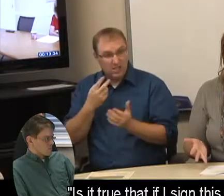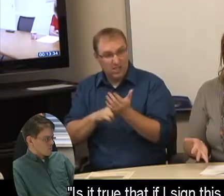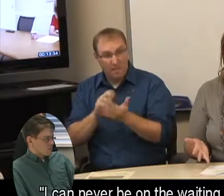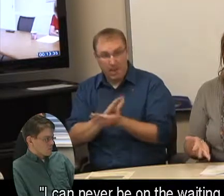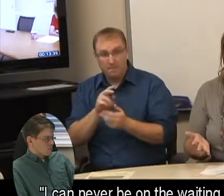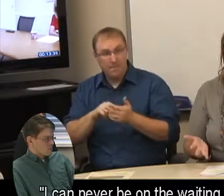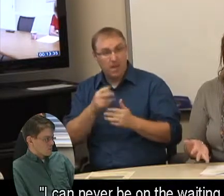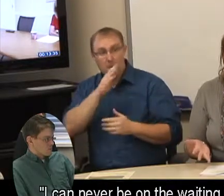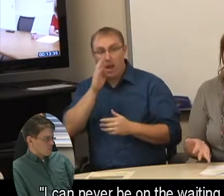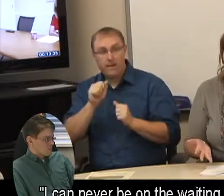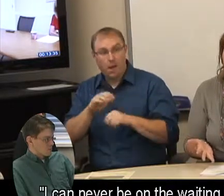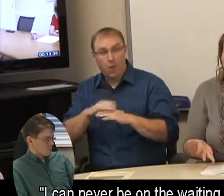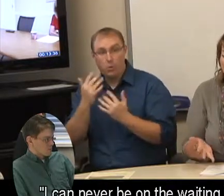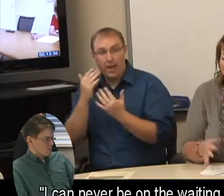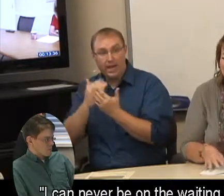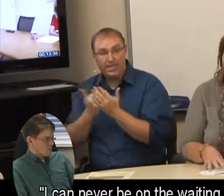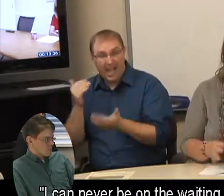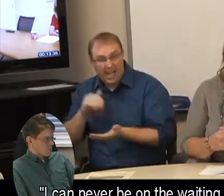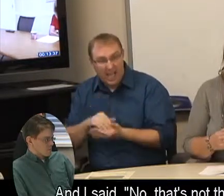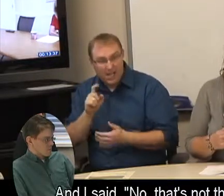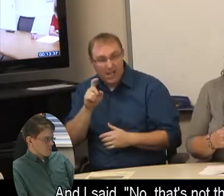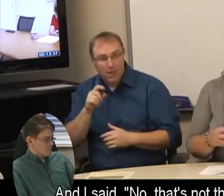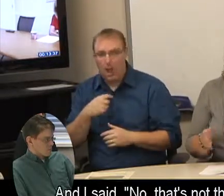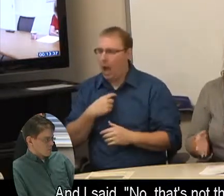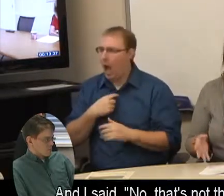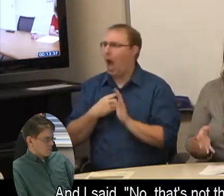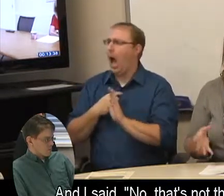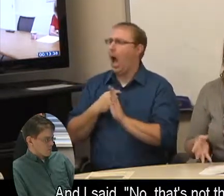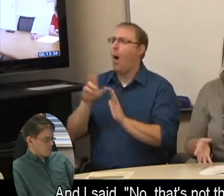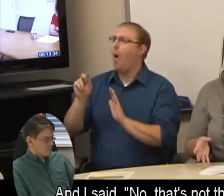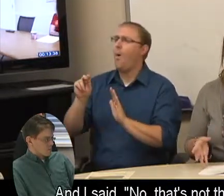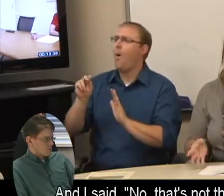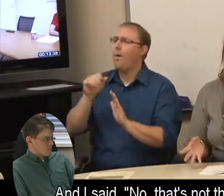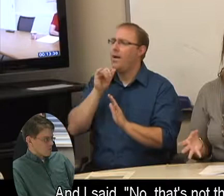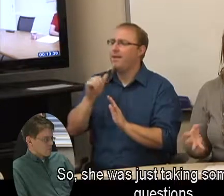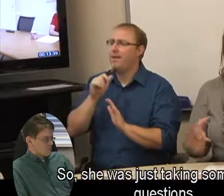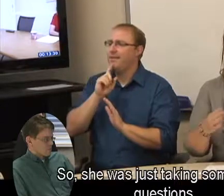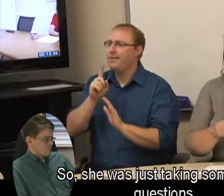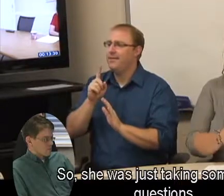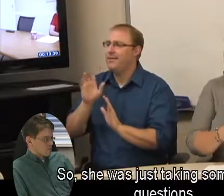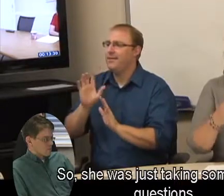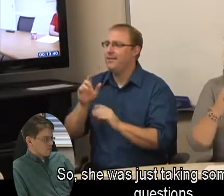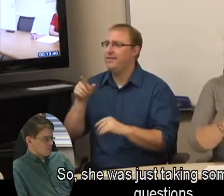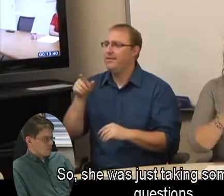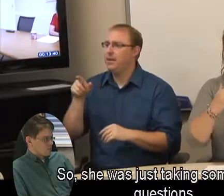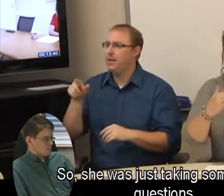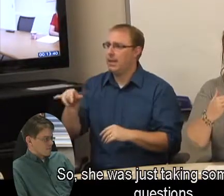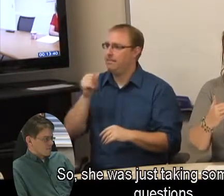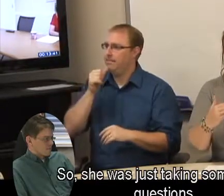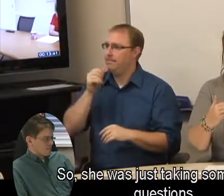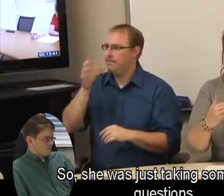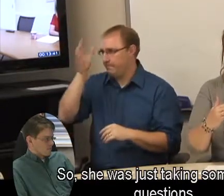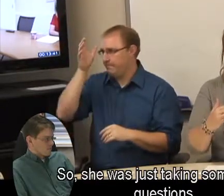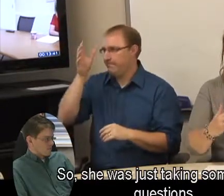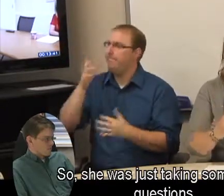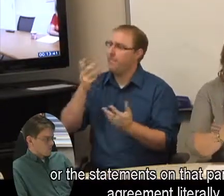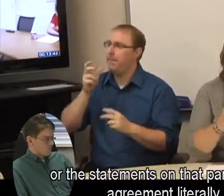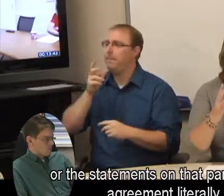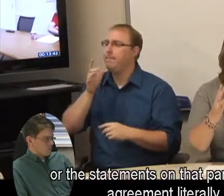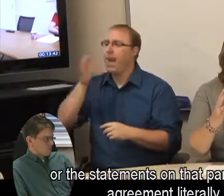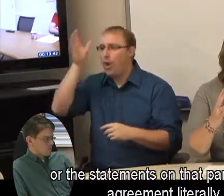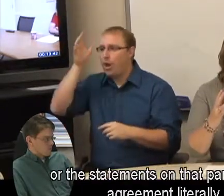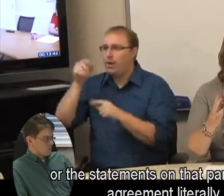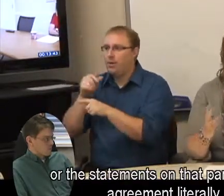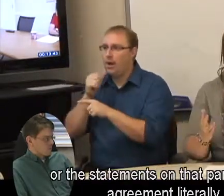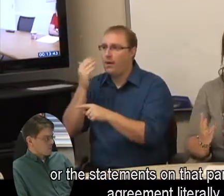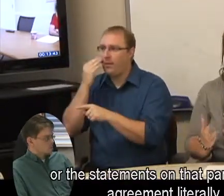never be on the waiting list again? And I said, no, that's not the case. So, she was just taking some of the questions or